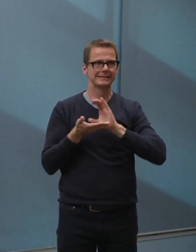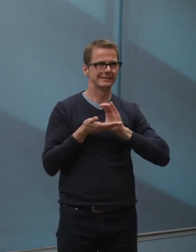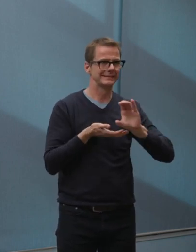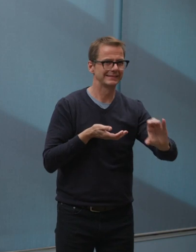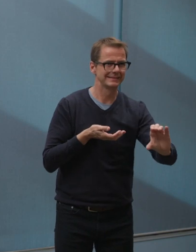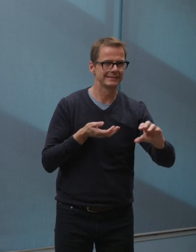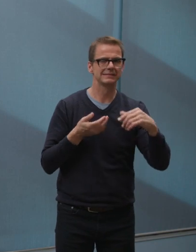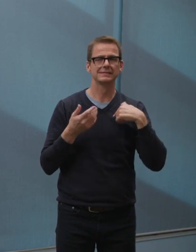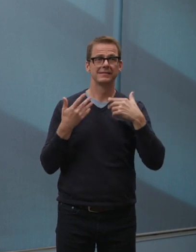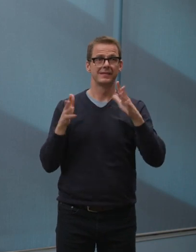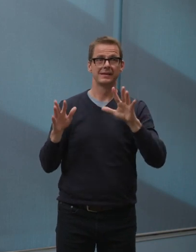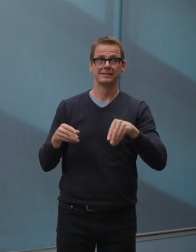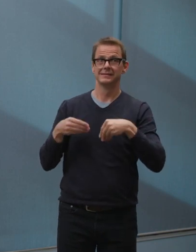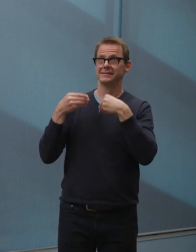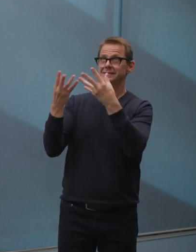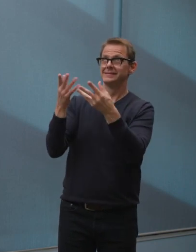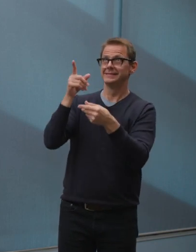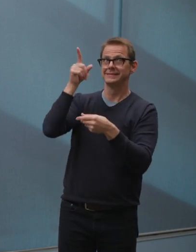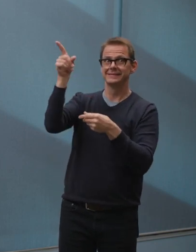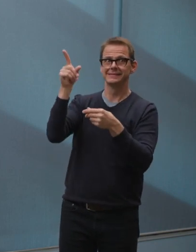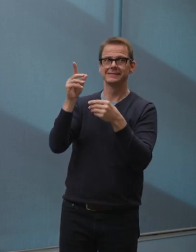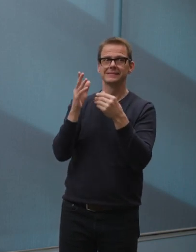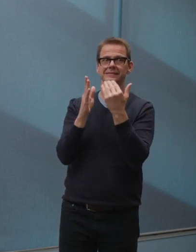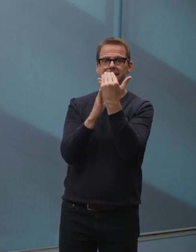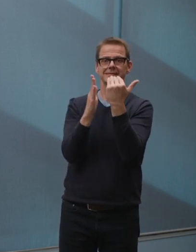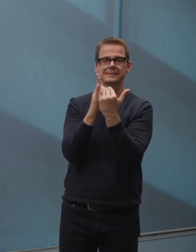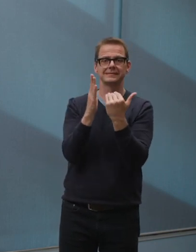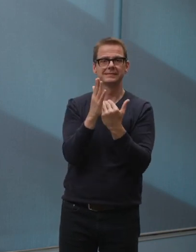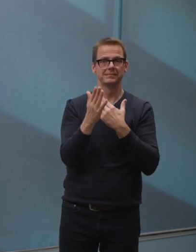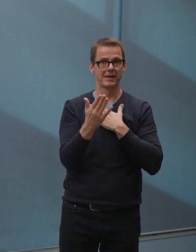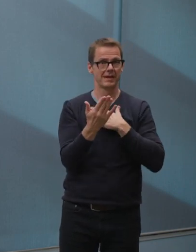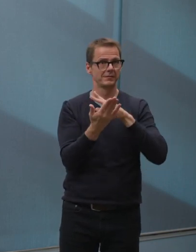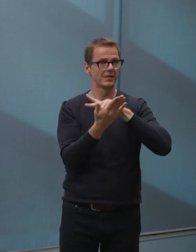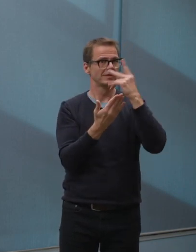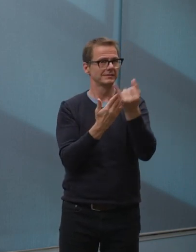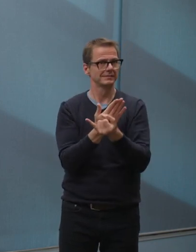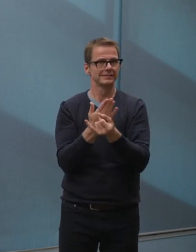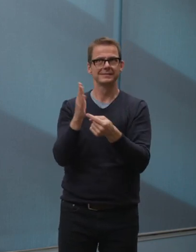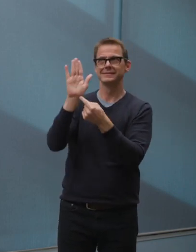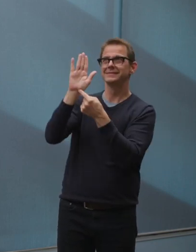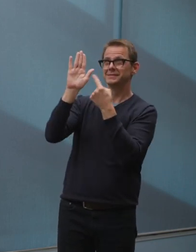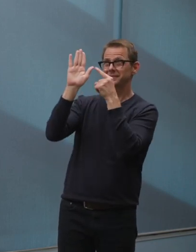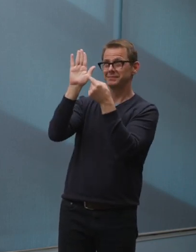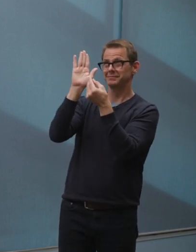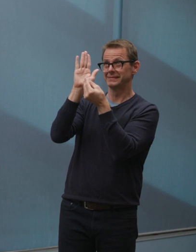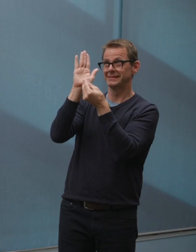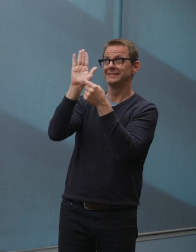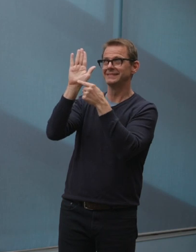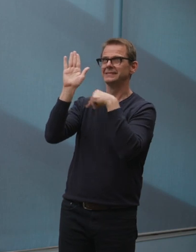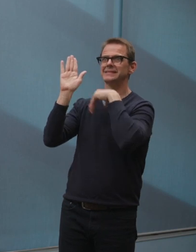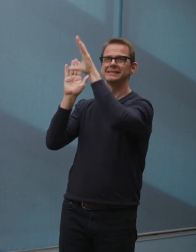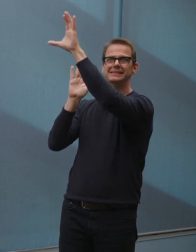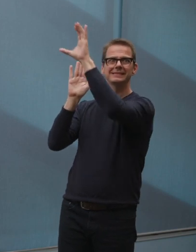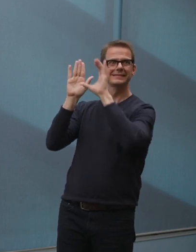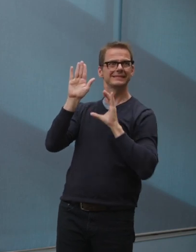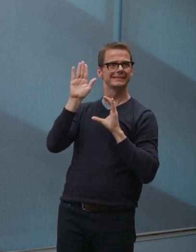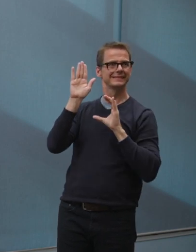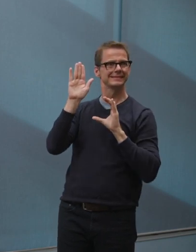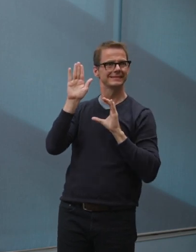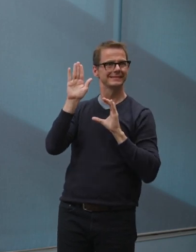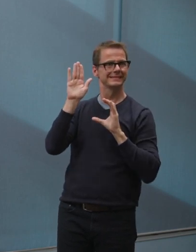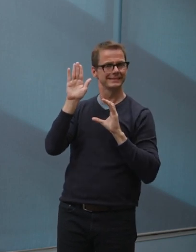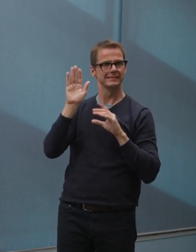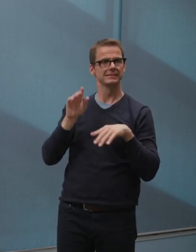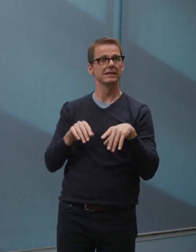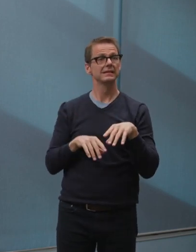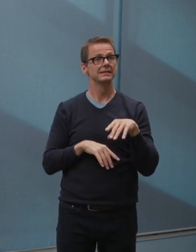could create over 10,000 jobs and directly benefit people in this region. Now, I do remain hopeful that